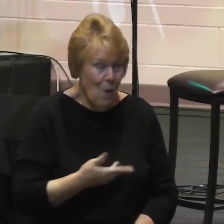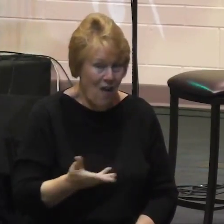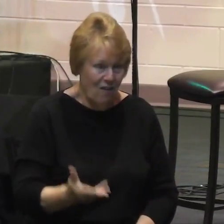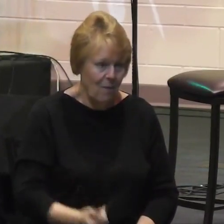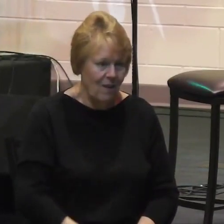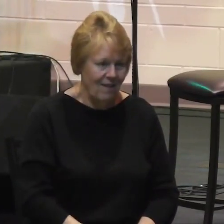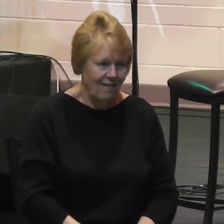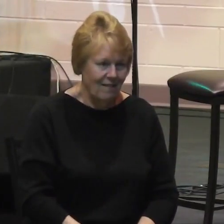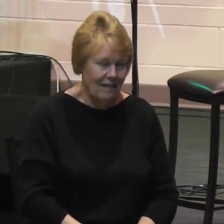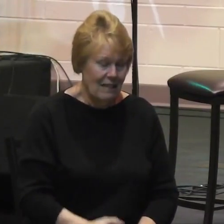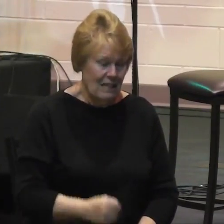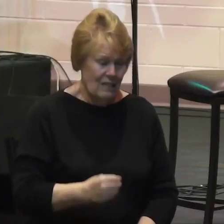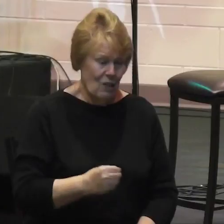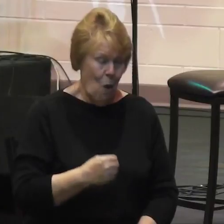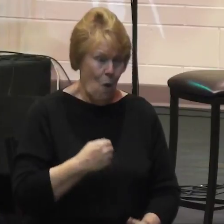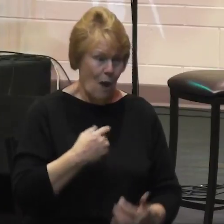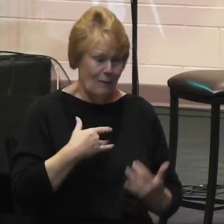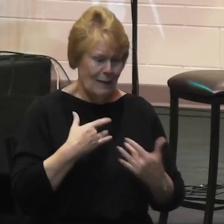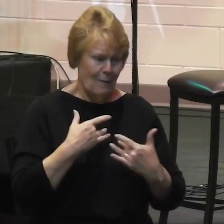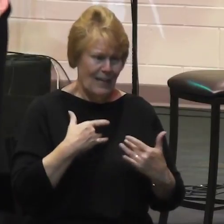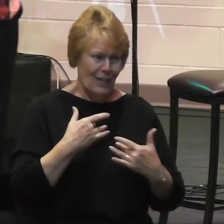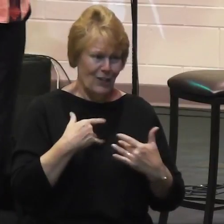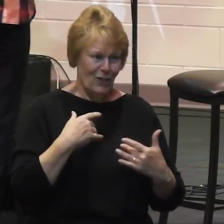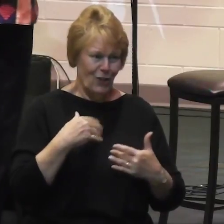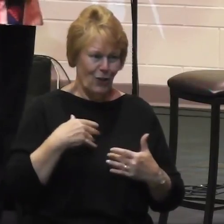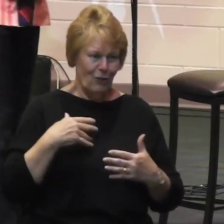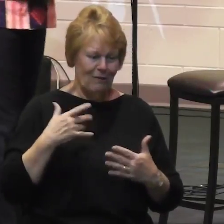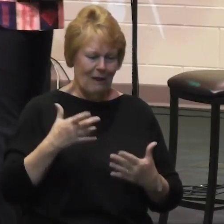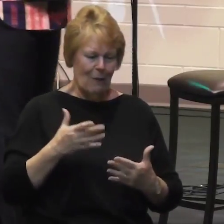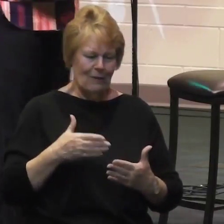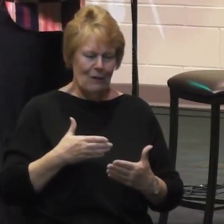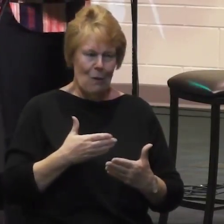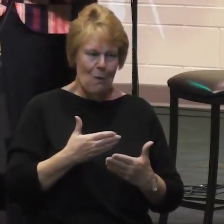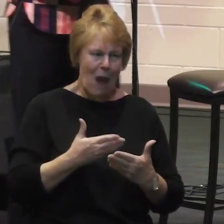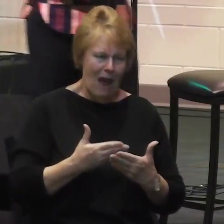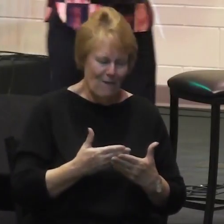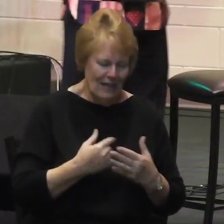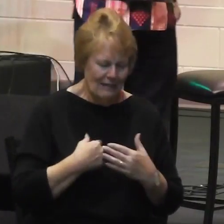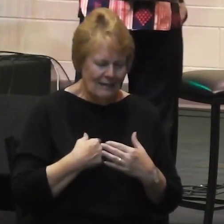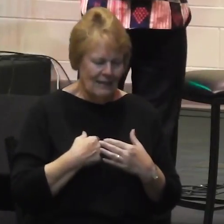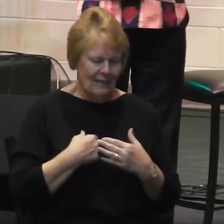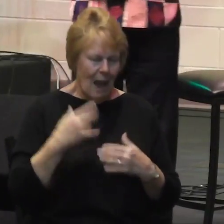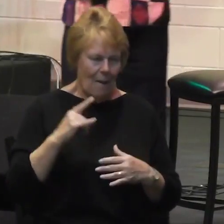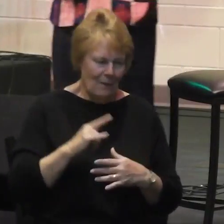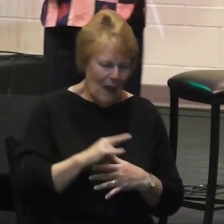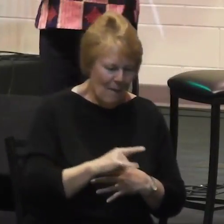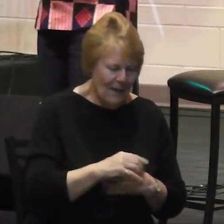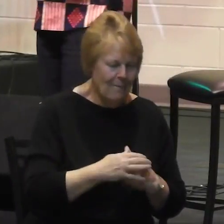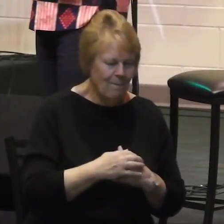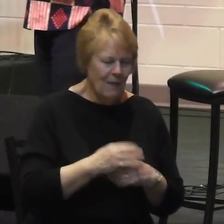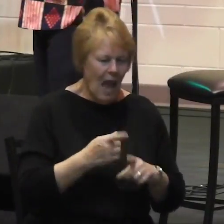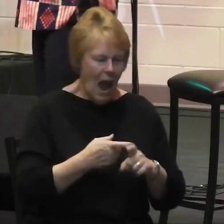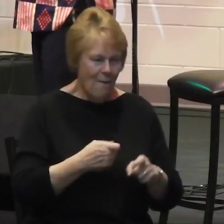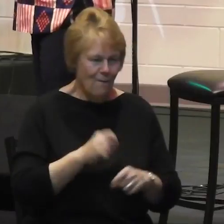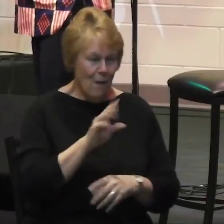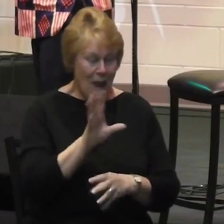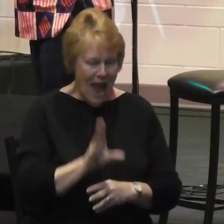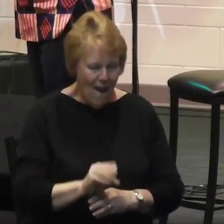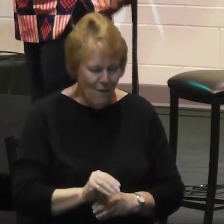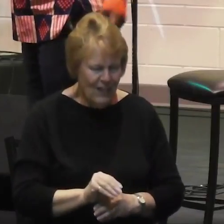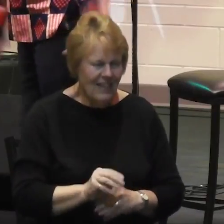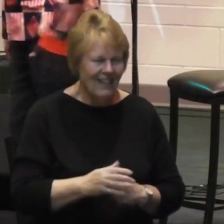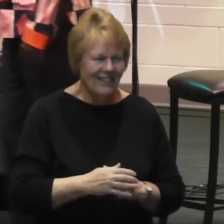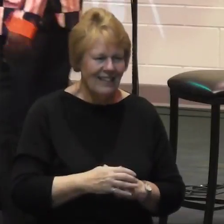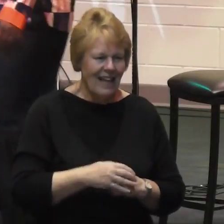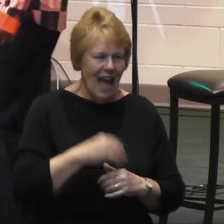to the border, to the airport, and I'm from Africa, Africa, I should be prepared for a lengthy